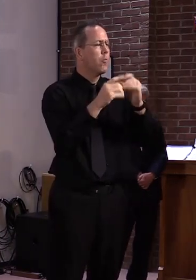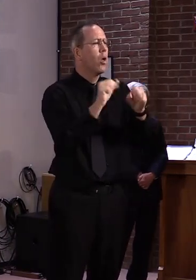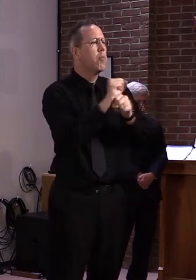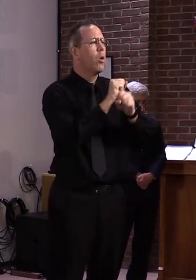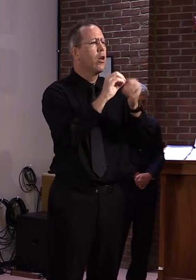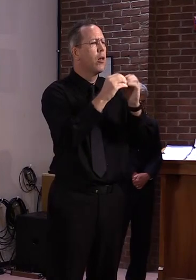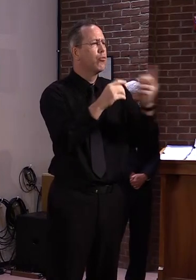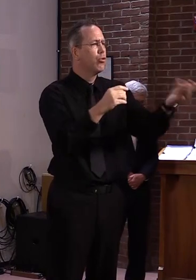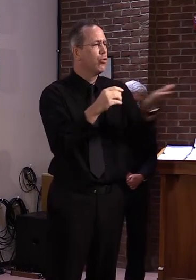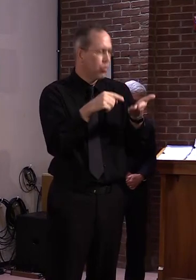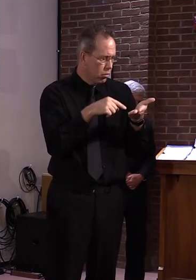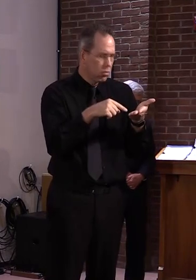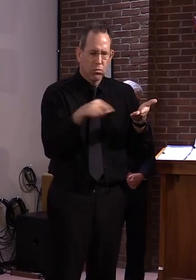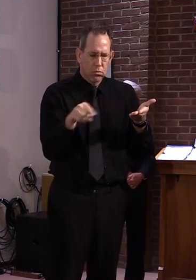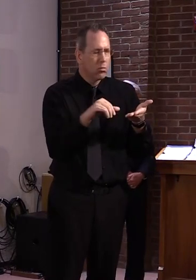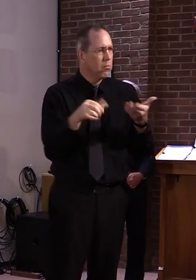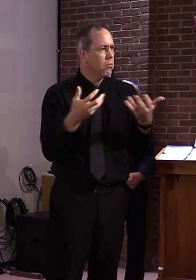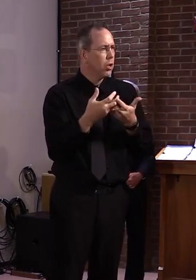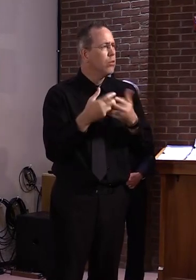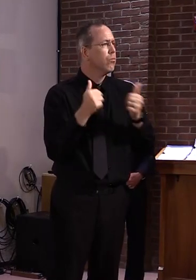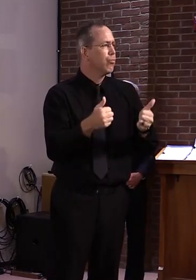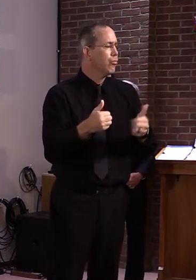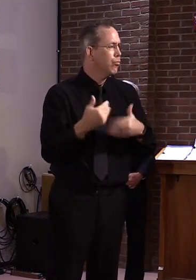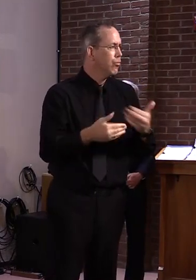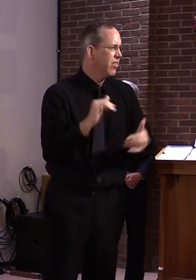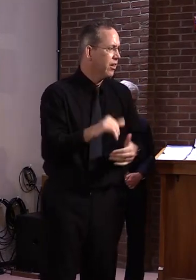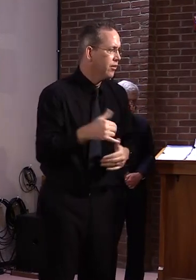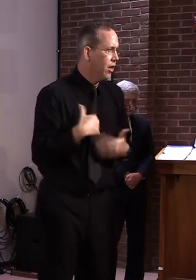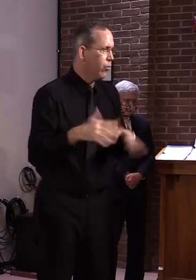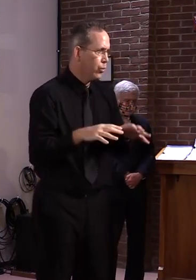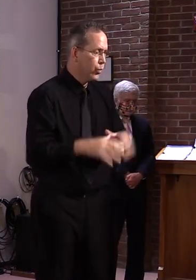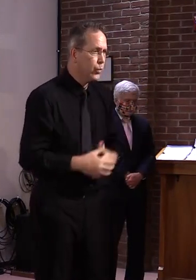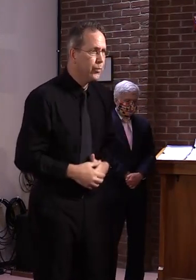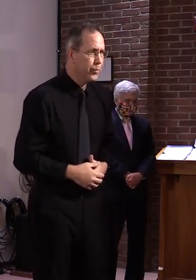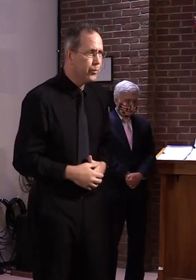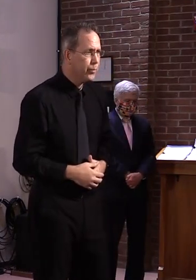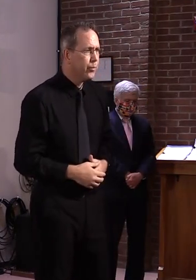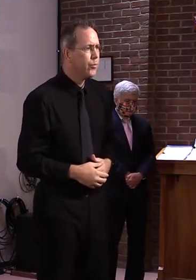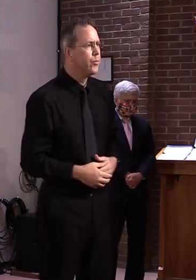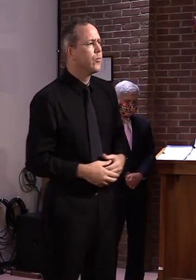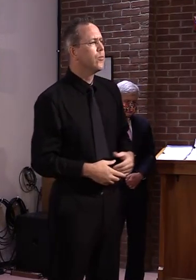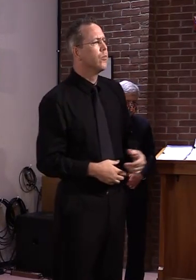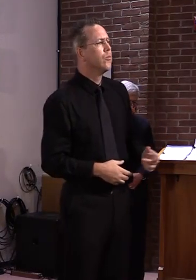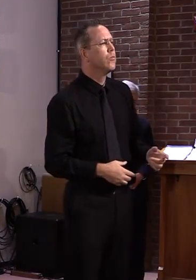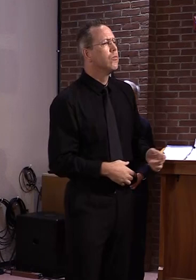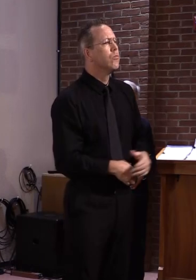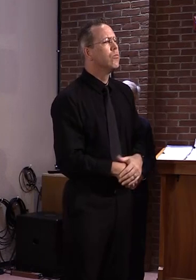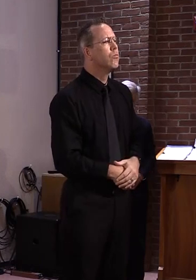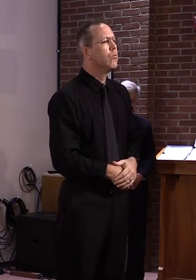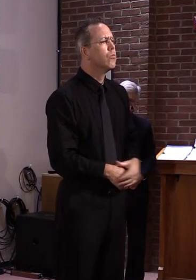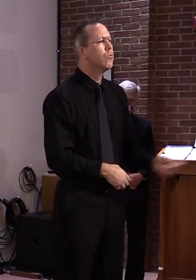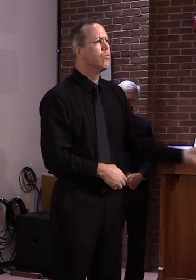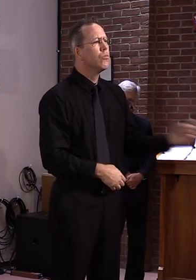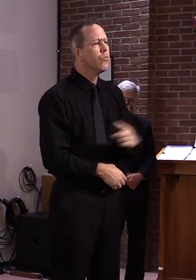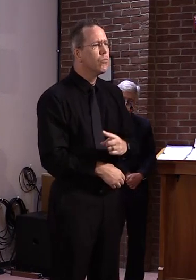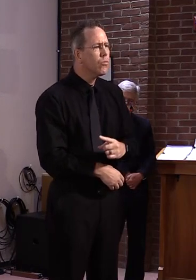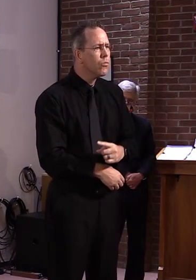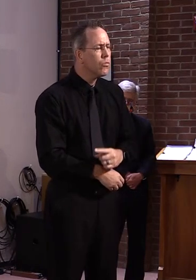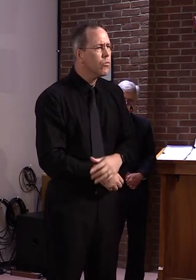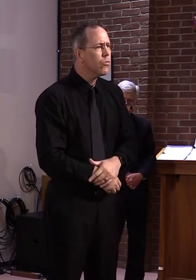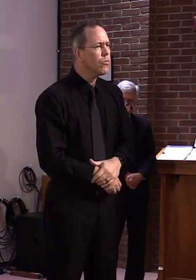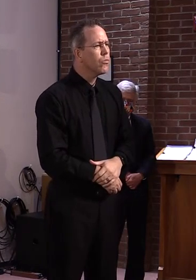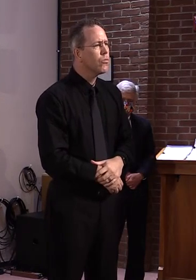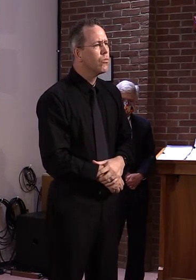can you speak to the hazard pay provision that, I guess, is headed your way, the